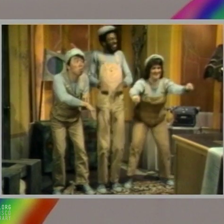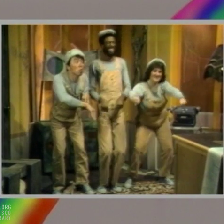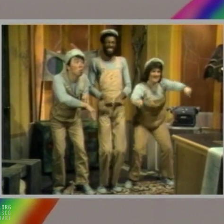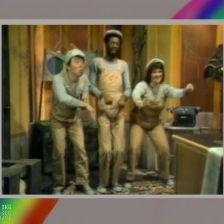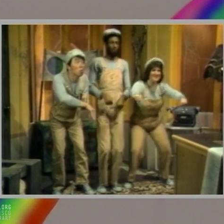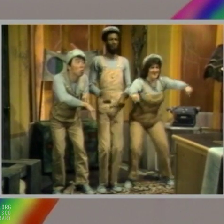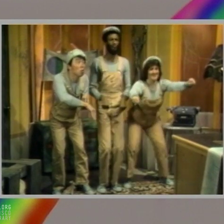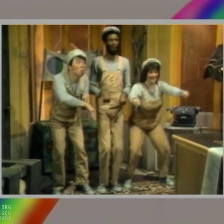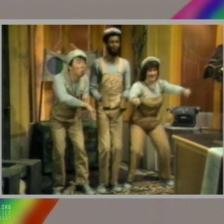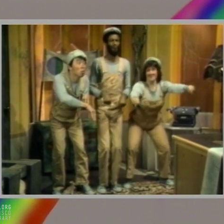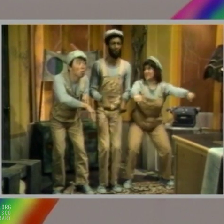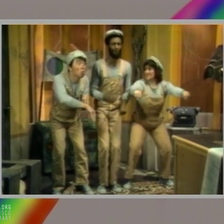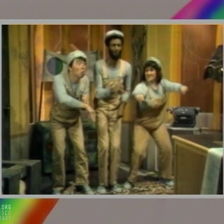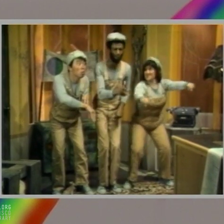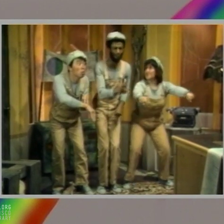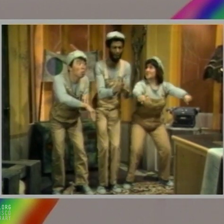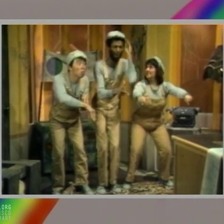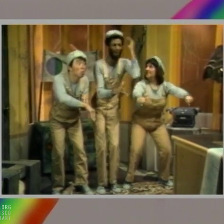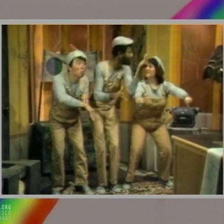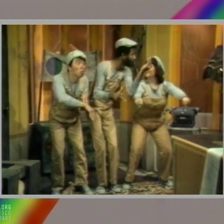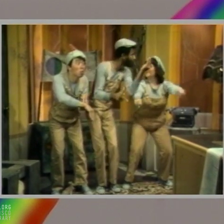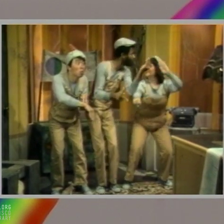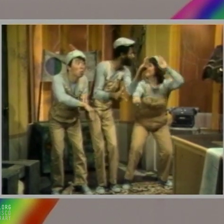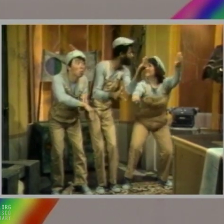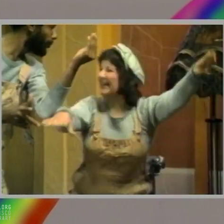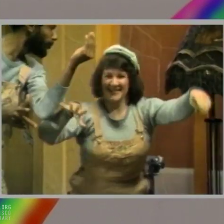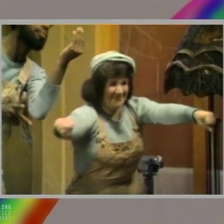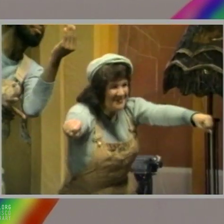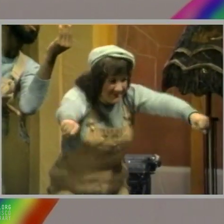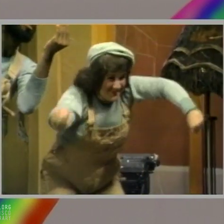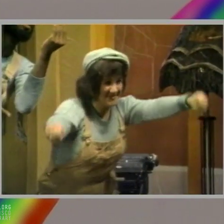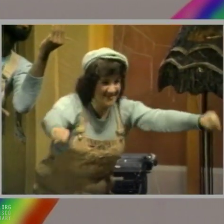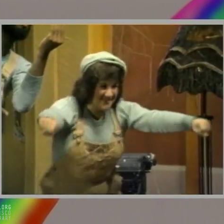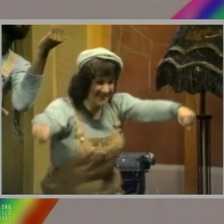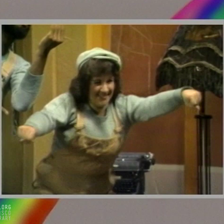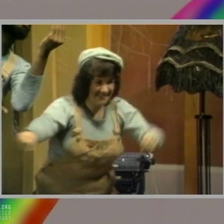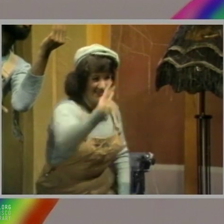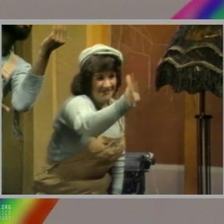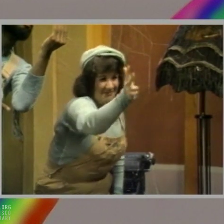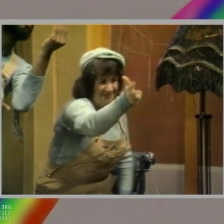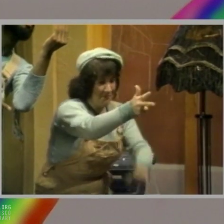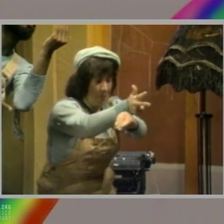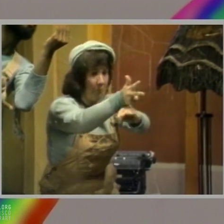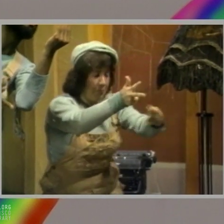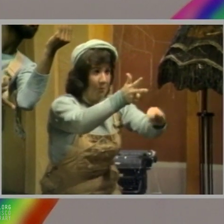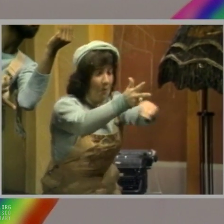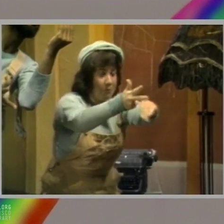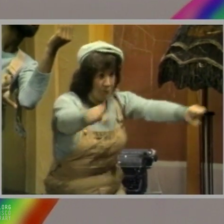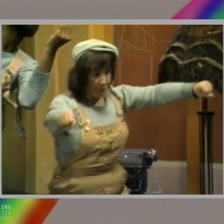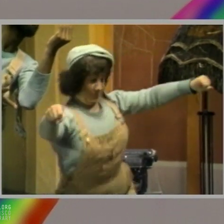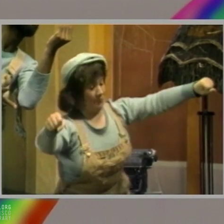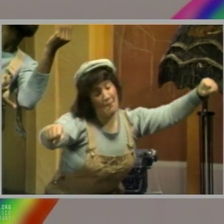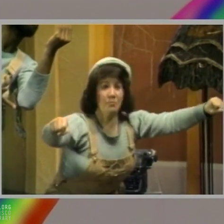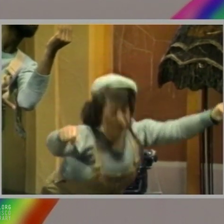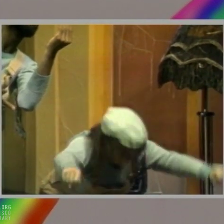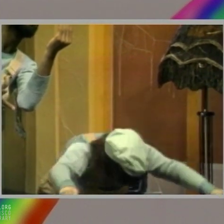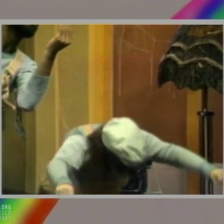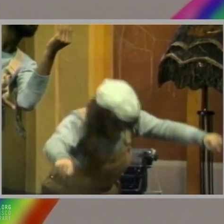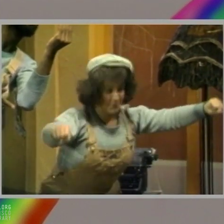What's this? Sir Winston is out of gas? Well, so Hedda will win. But wait. One, no, two, no, three. Tires go flat.